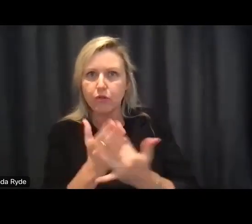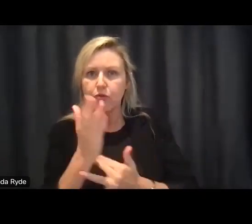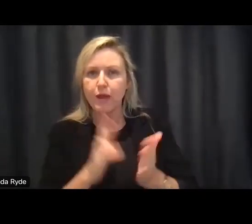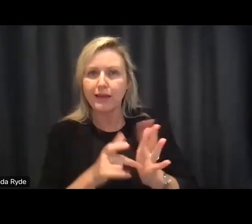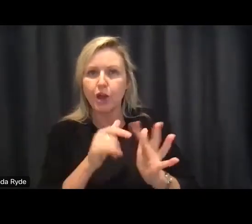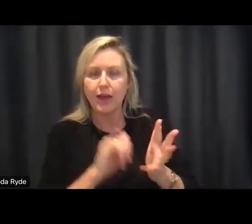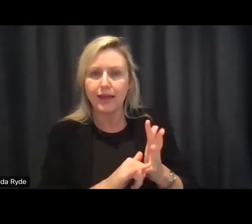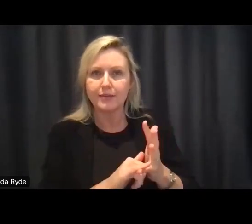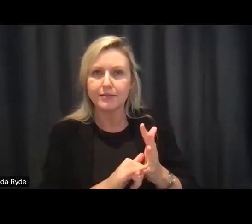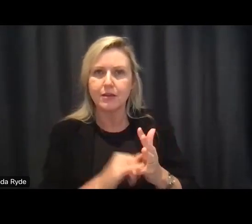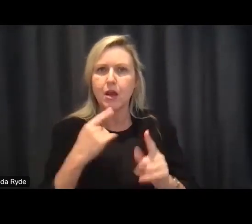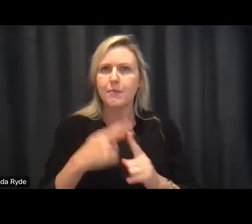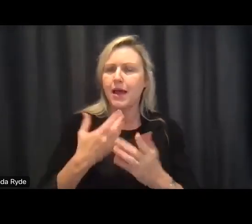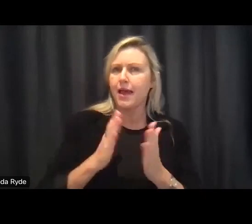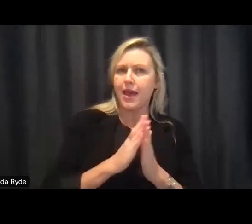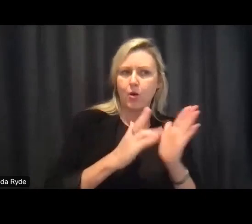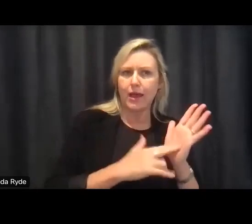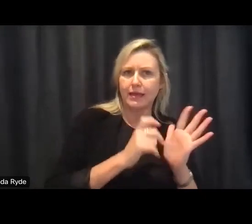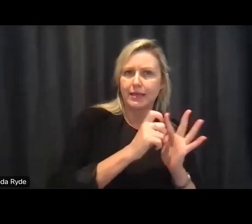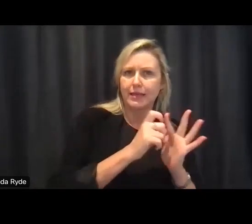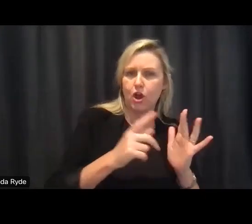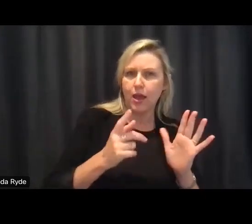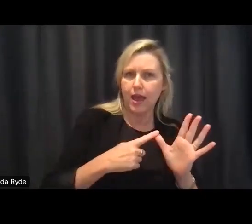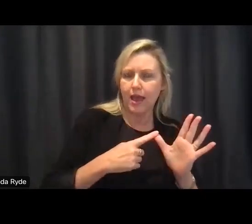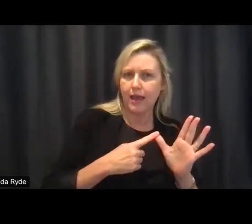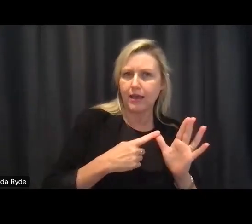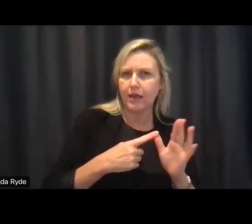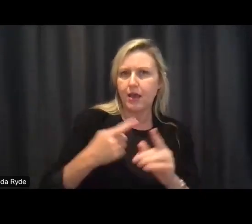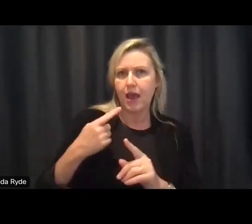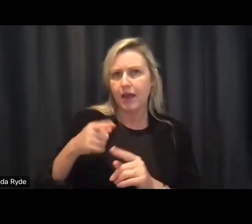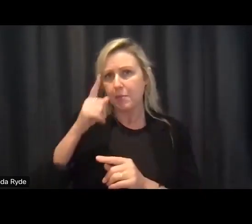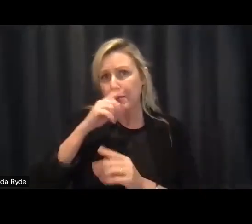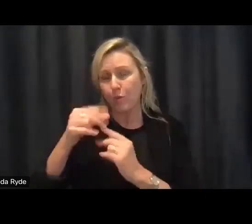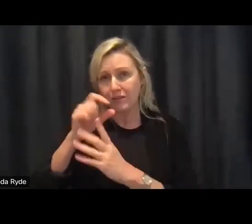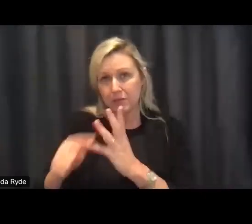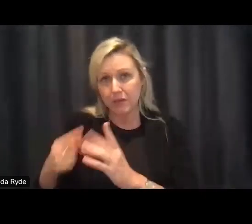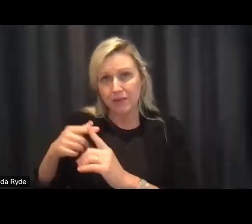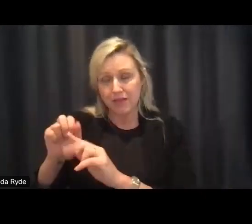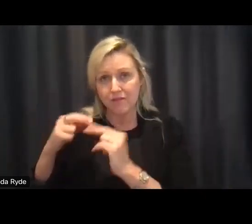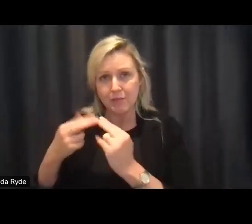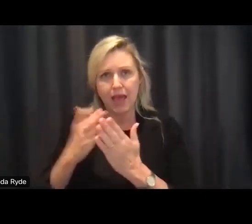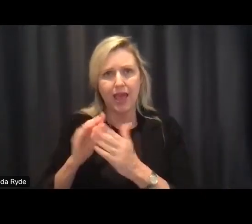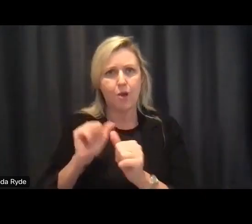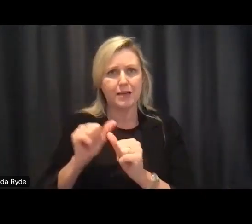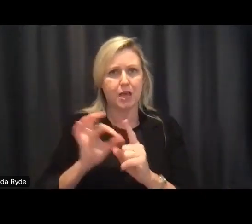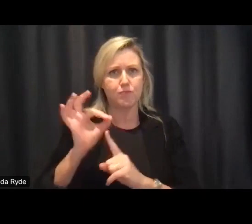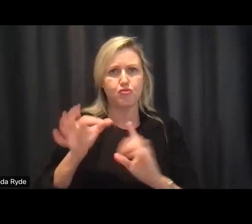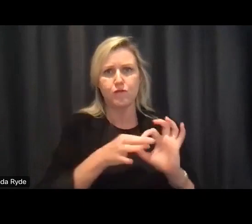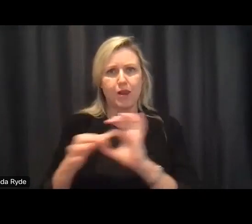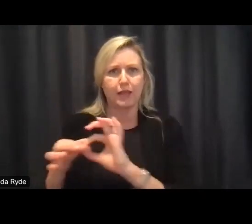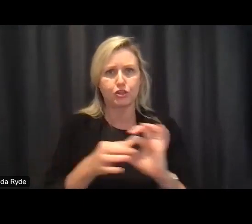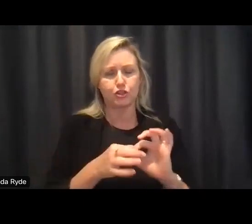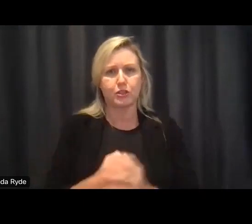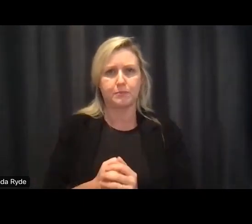ndia and people participants and their families how we can put people with disability back